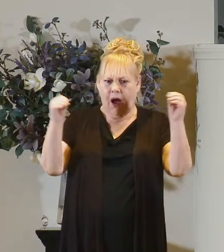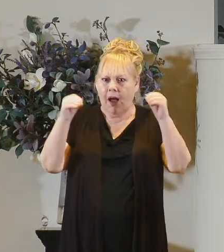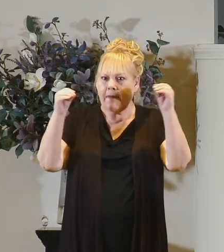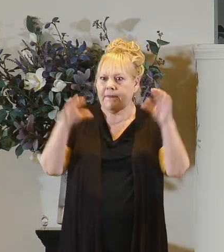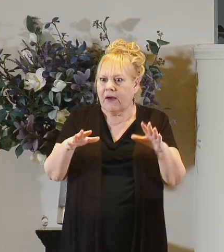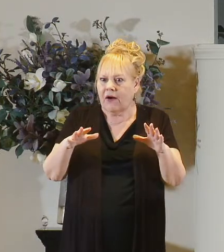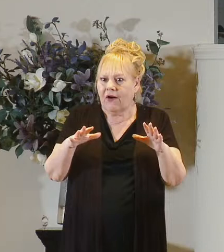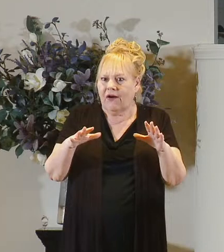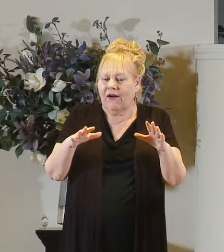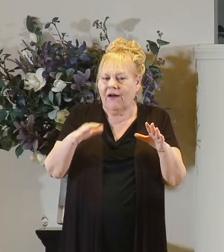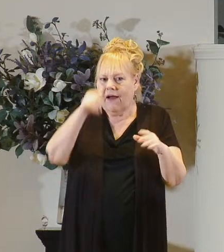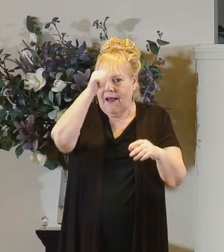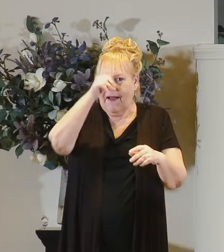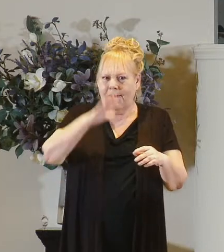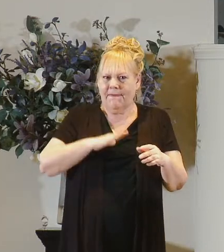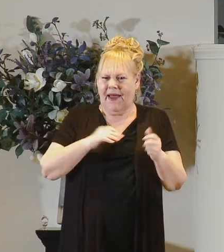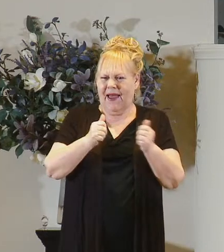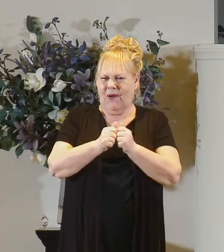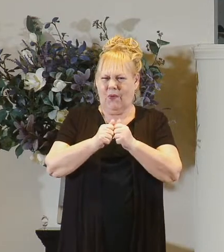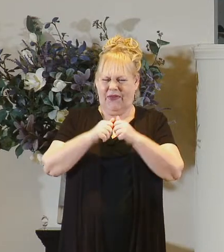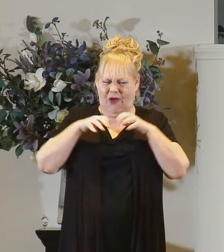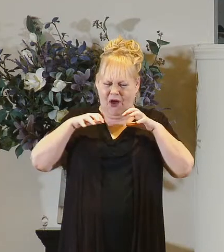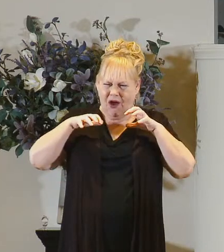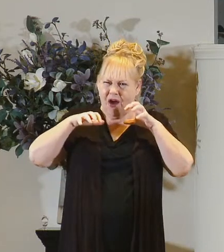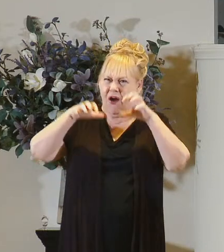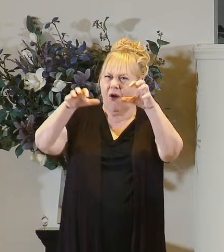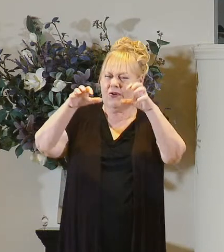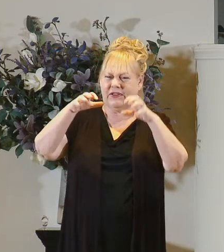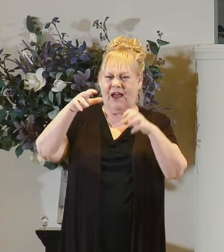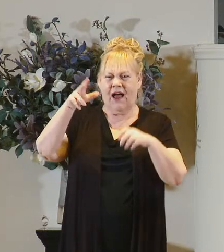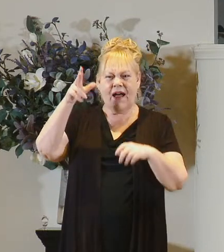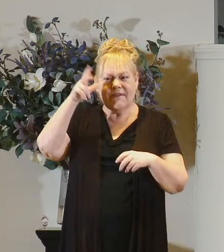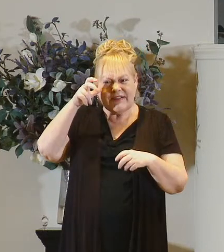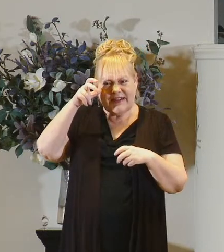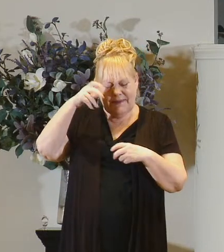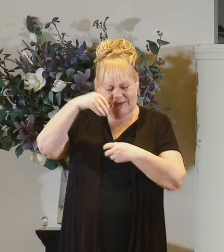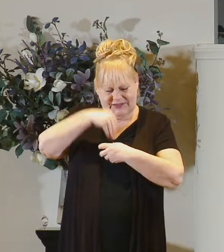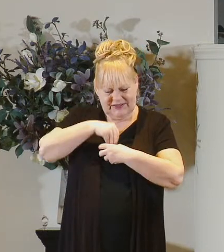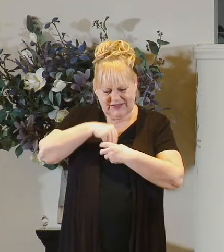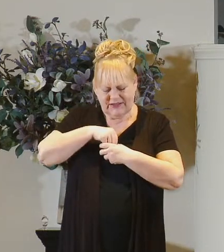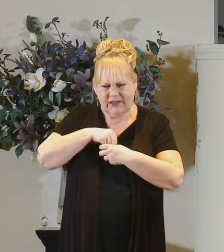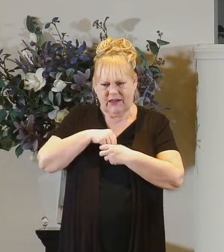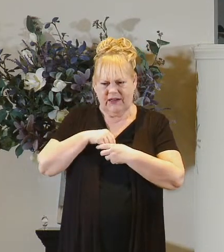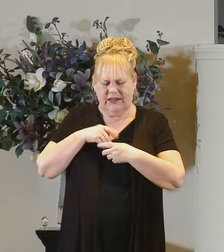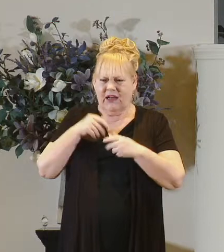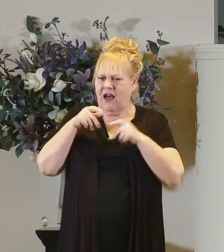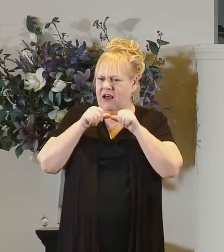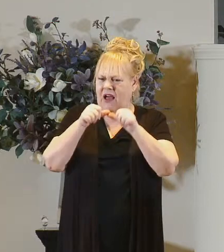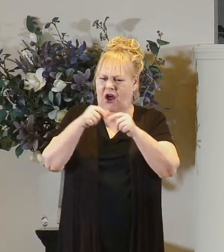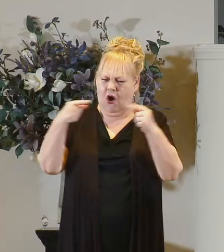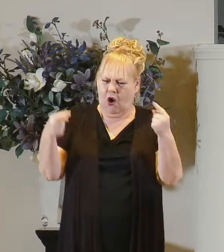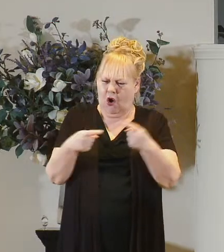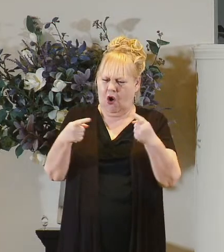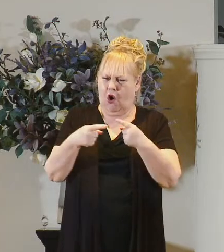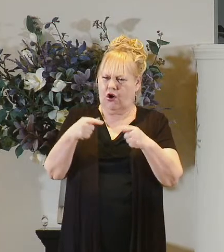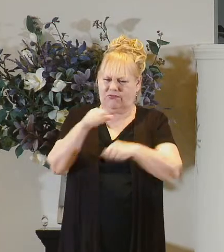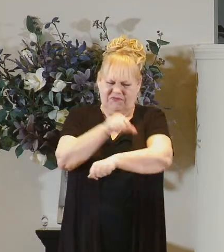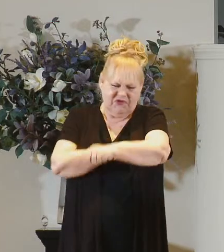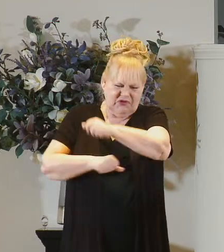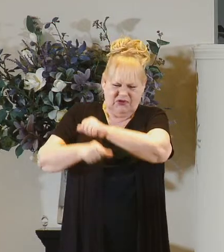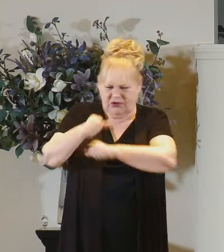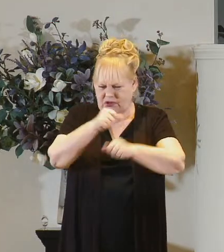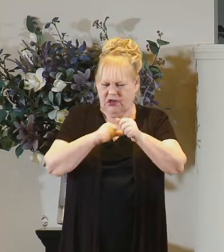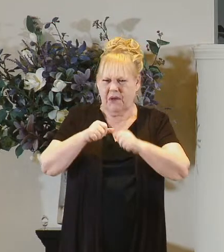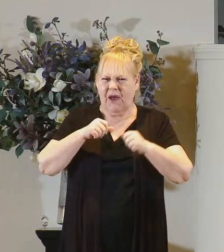a man with a host of demons who constantly hurts himself while terrorizing